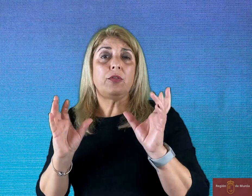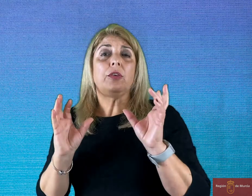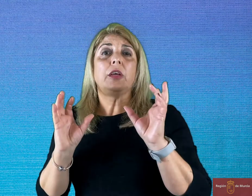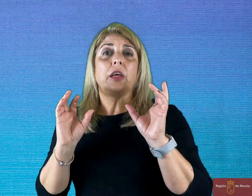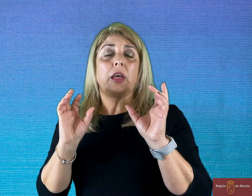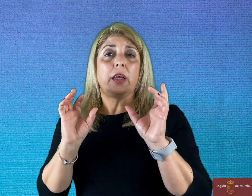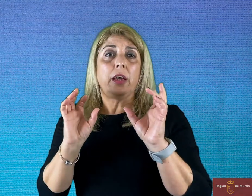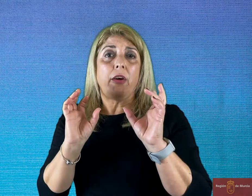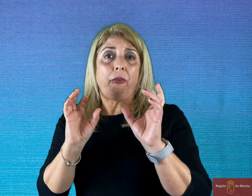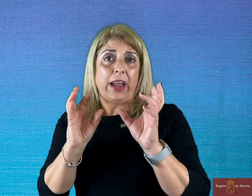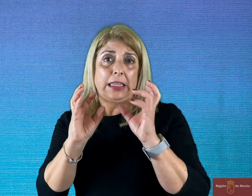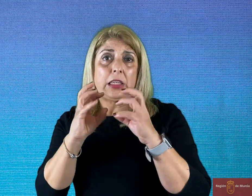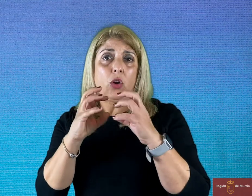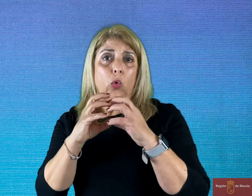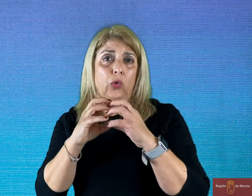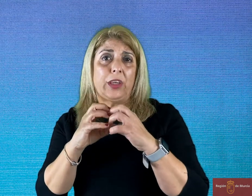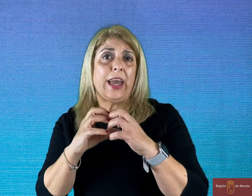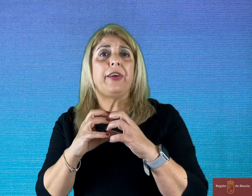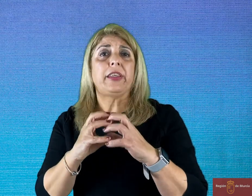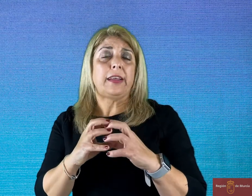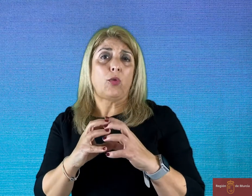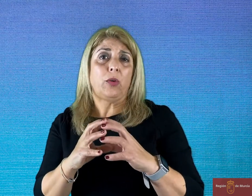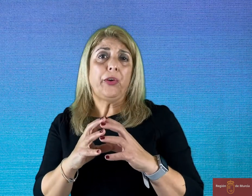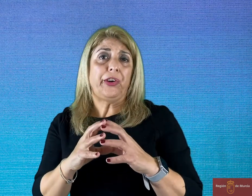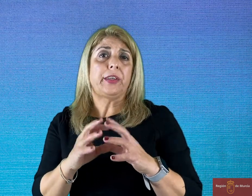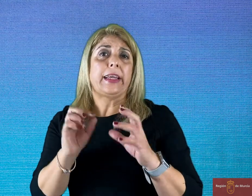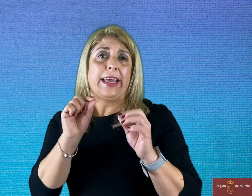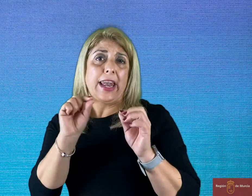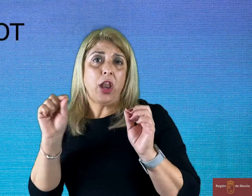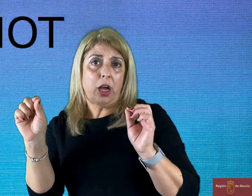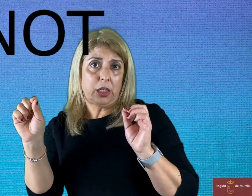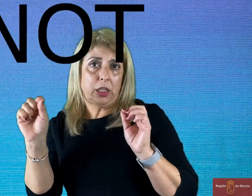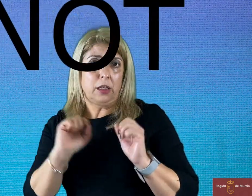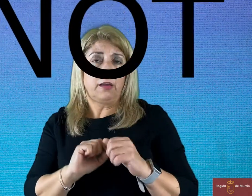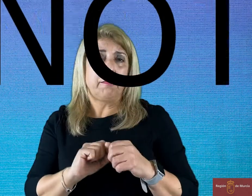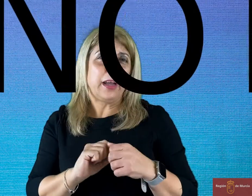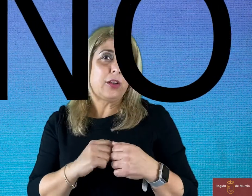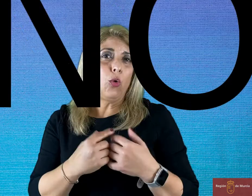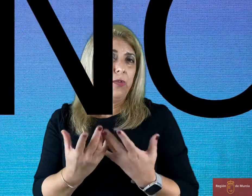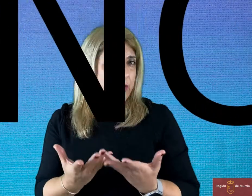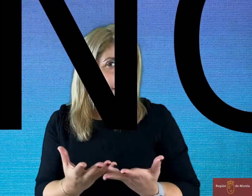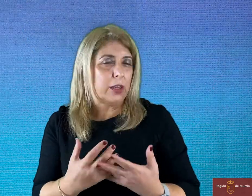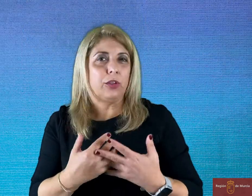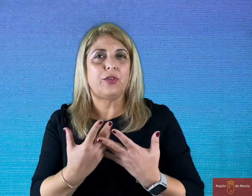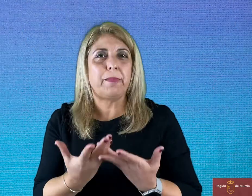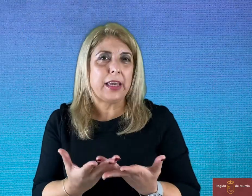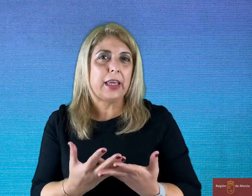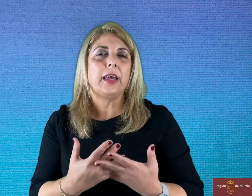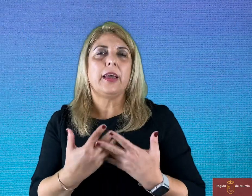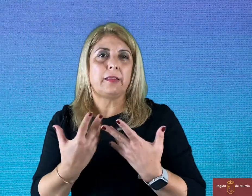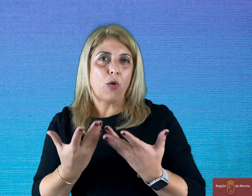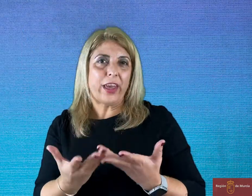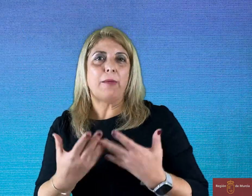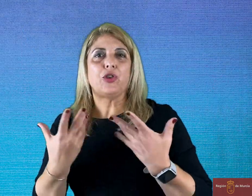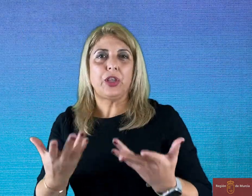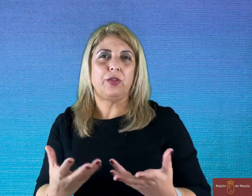write it all together in just one word. Cannot. But obviously, when you speak, it's more common to use